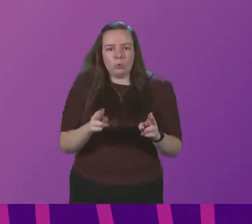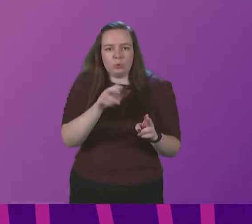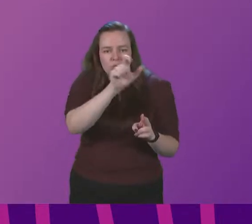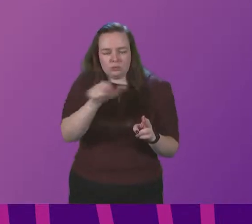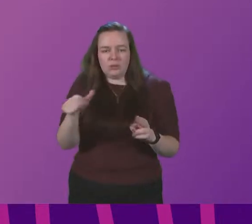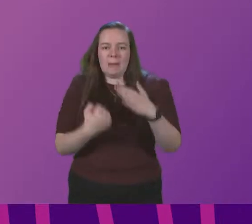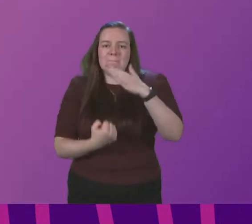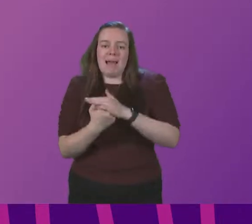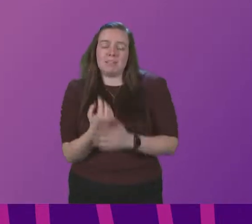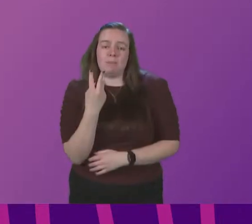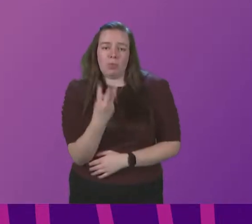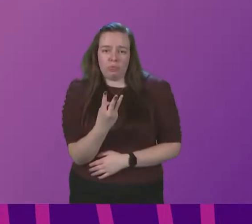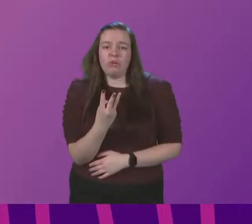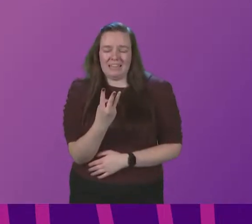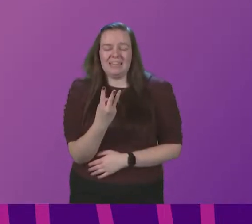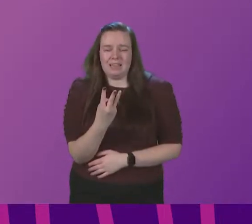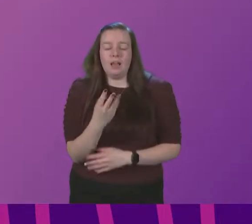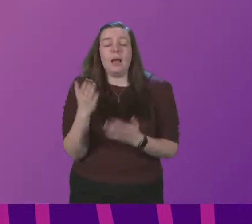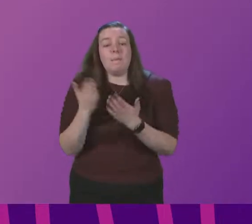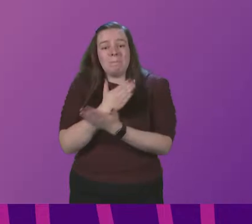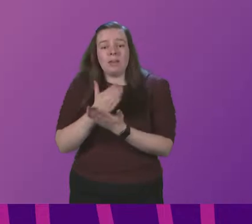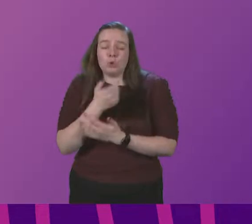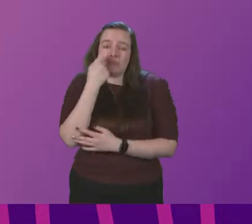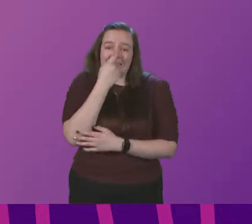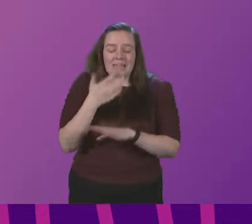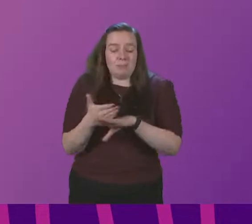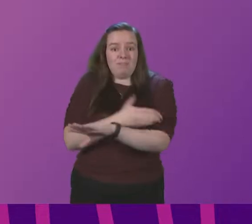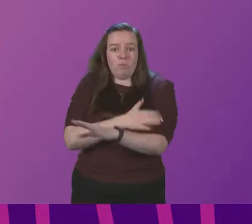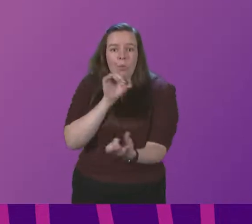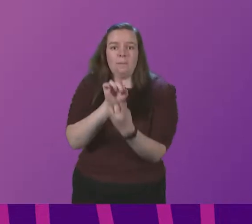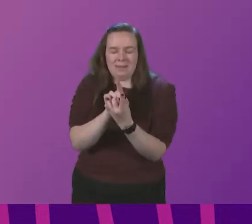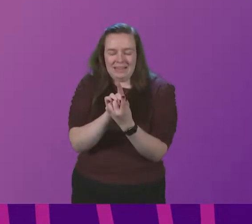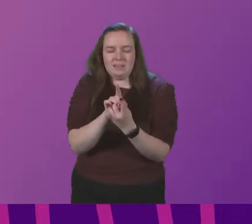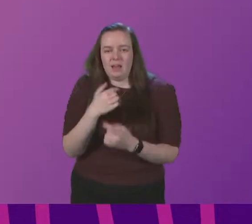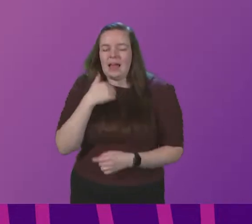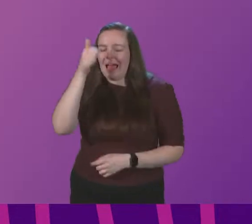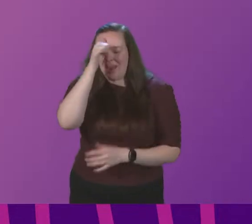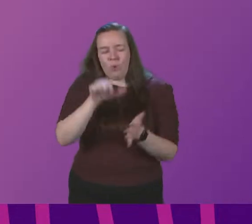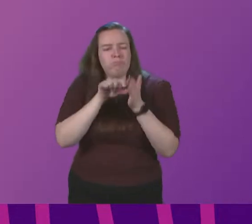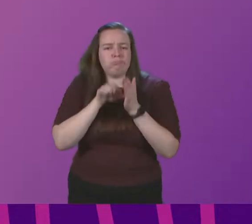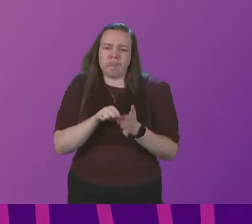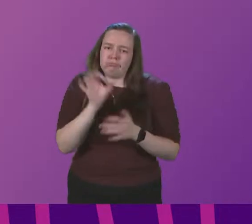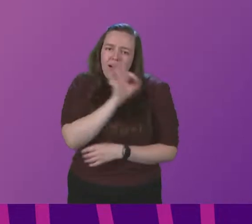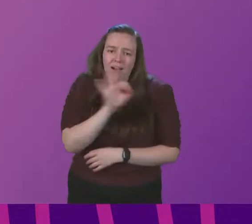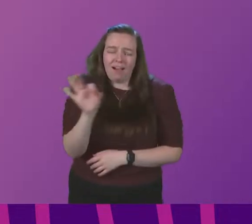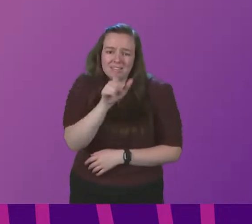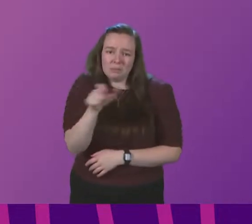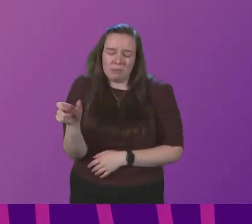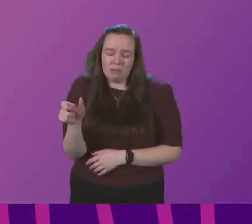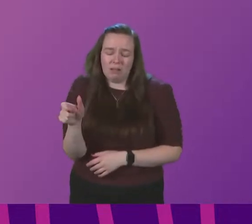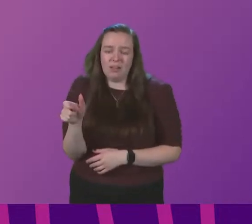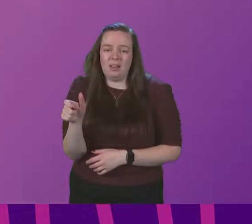to a maximum of three and make sure you test before you go. I know this is a tough thing to ask people to do,